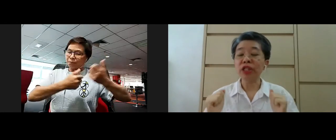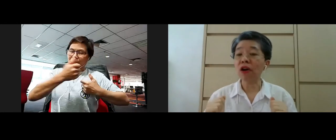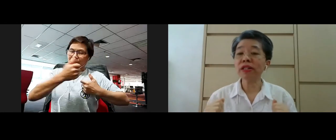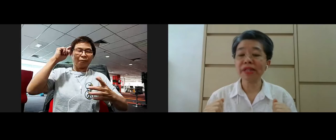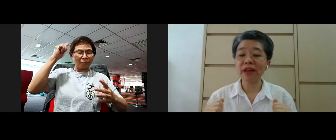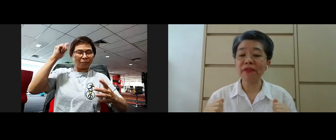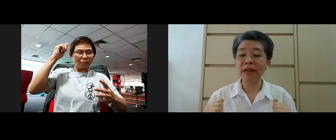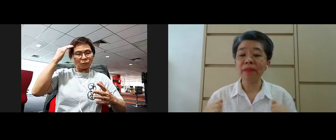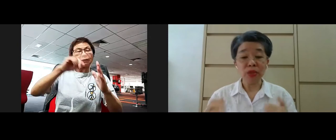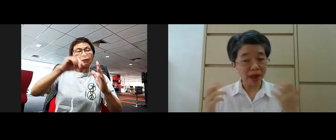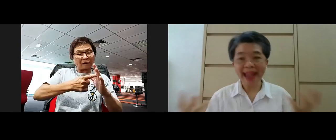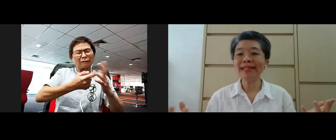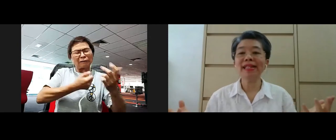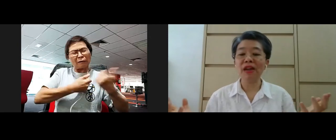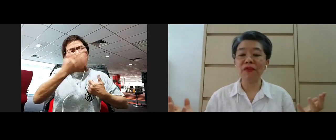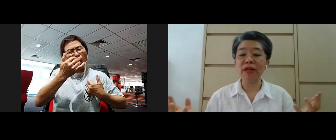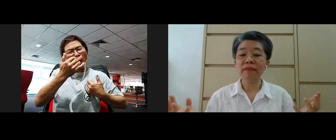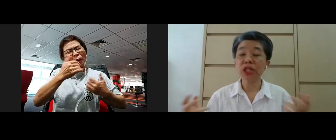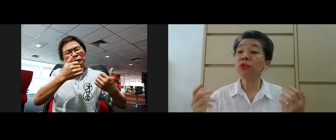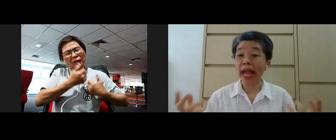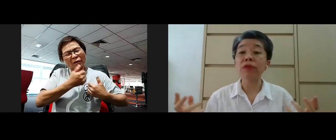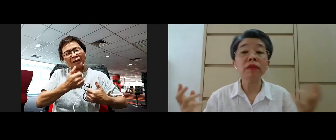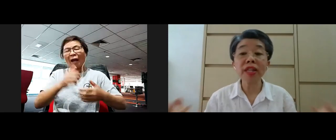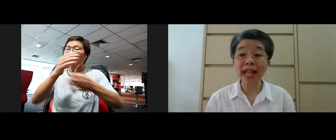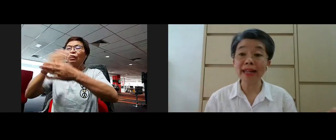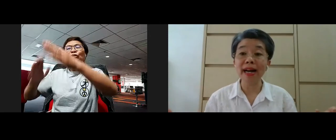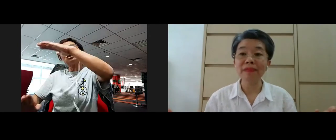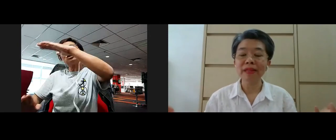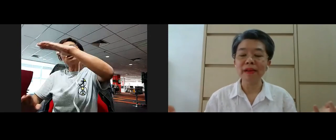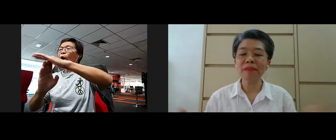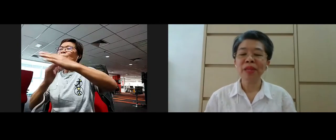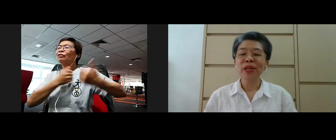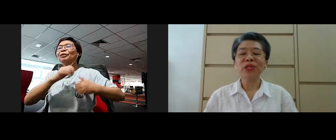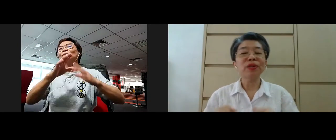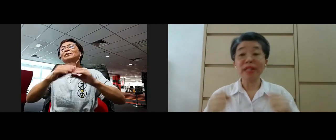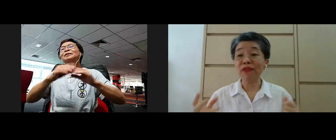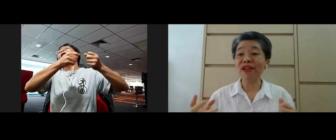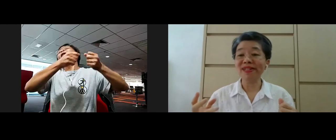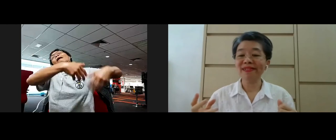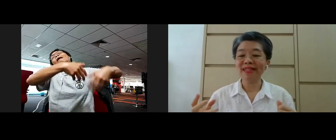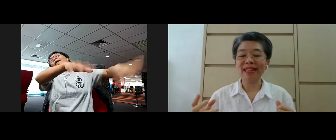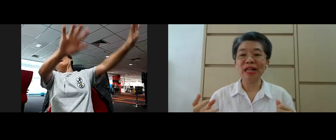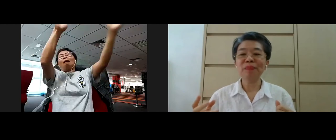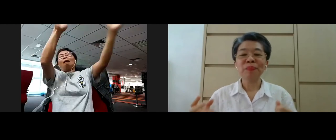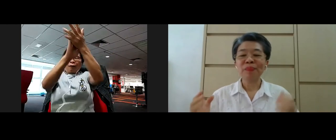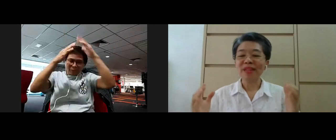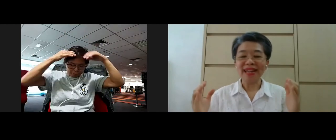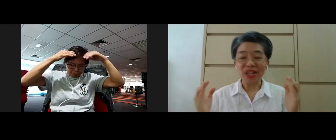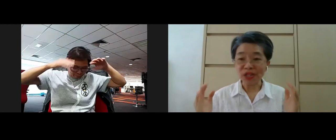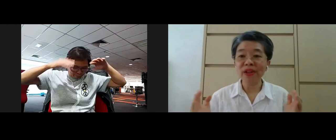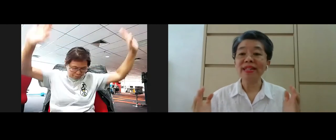or the cause of suffering to end the suffering is to let go of the tanha right so but of course it